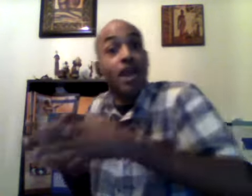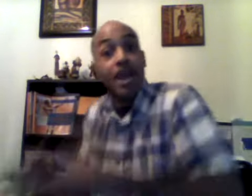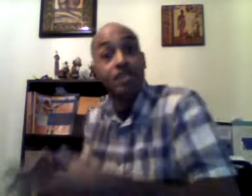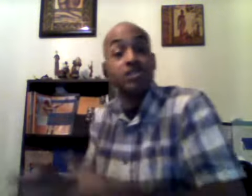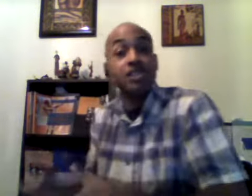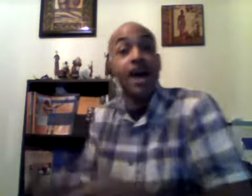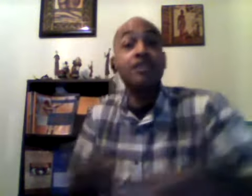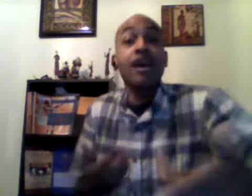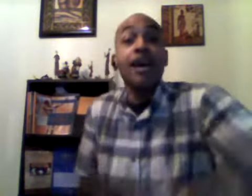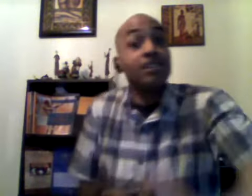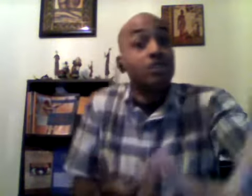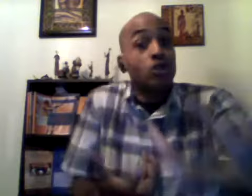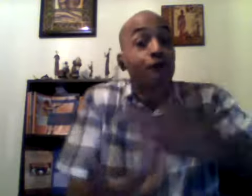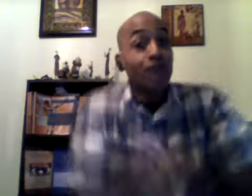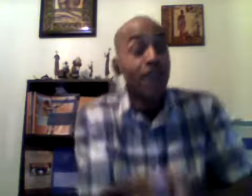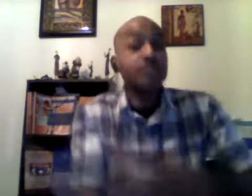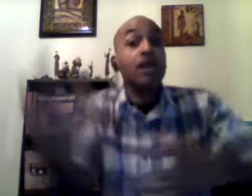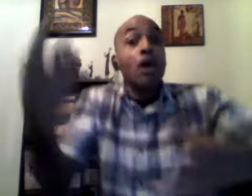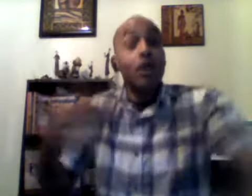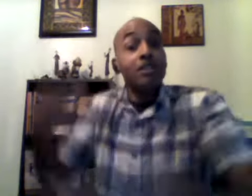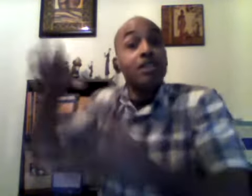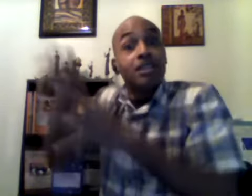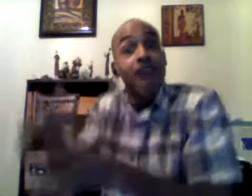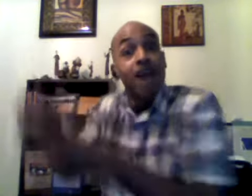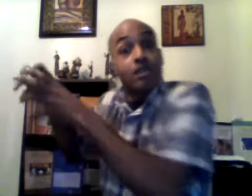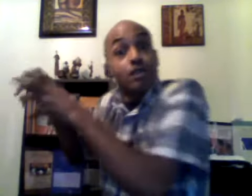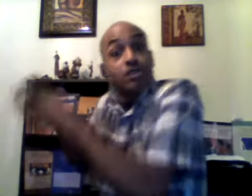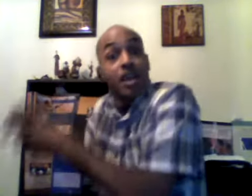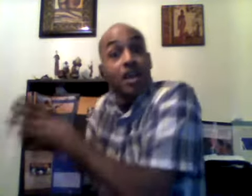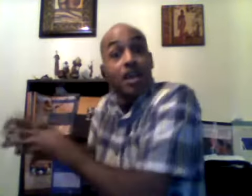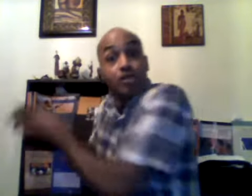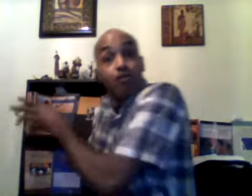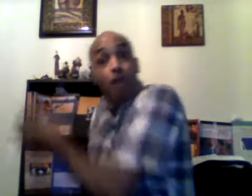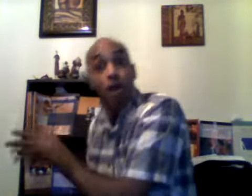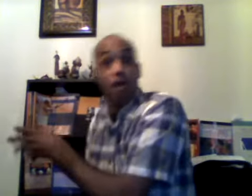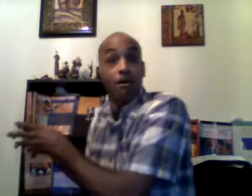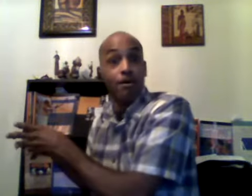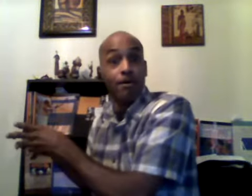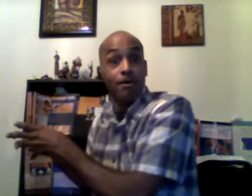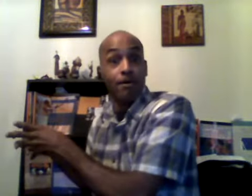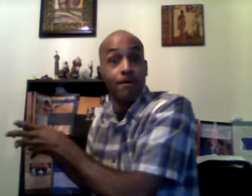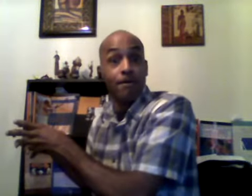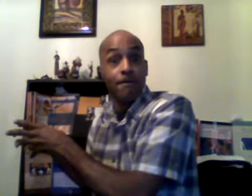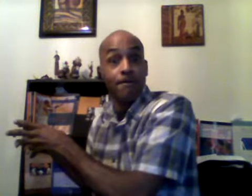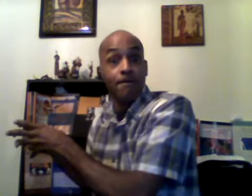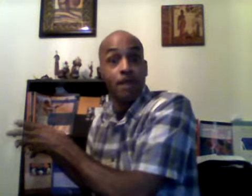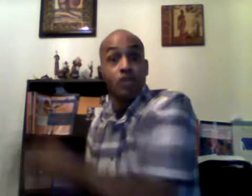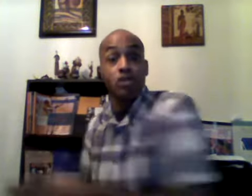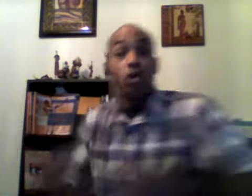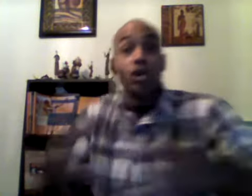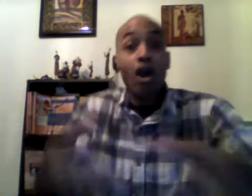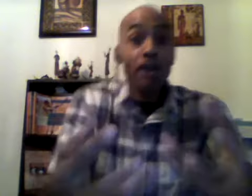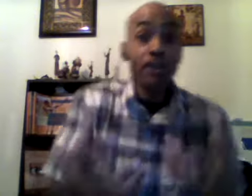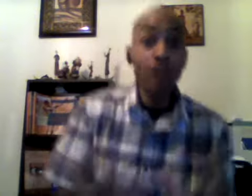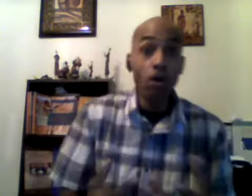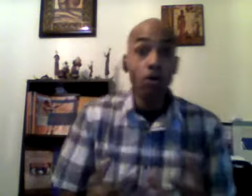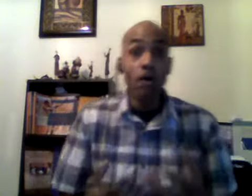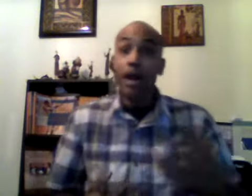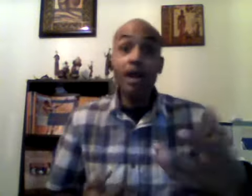exercise is to fix what the doctor said is wrong so cardio and